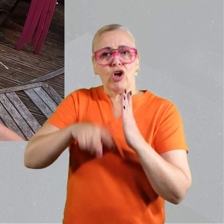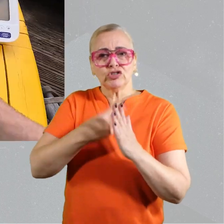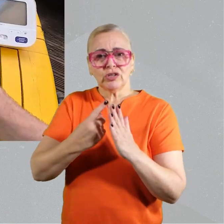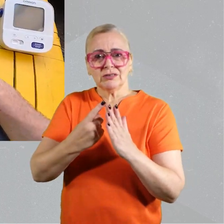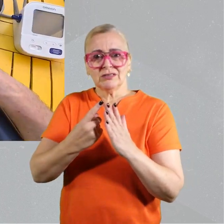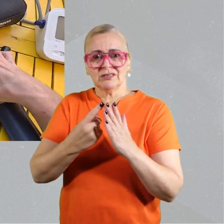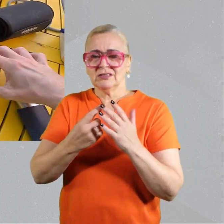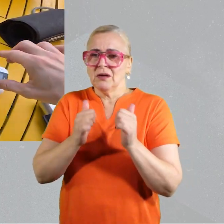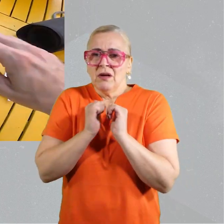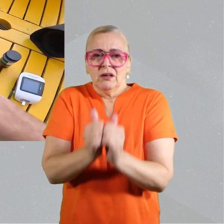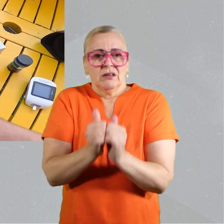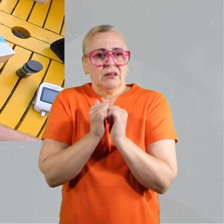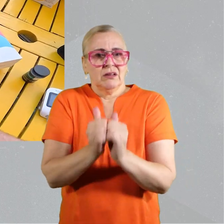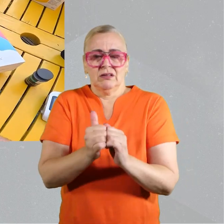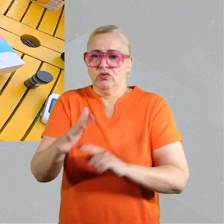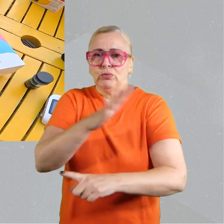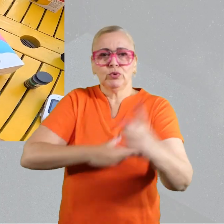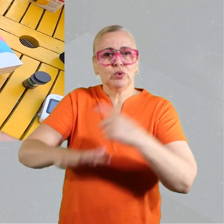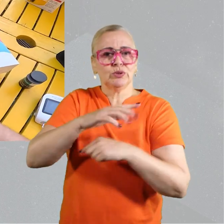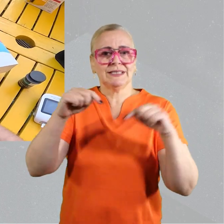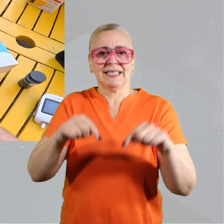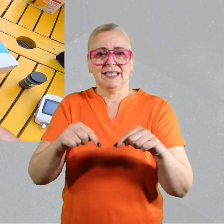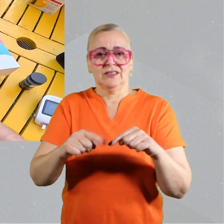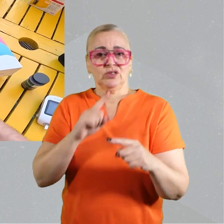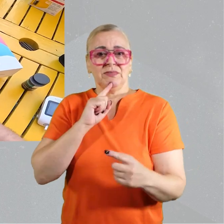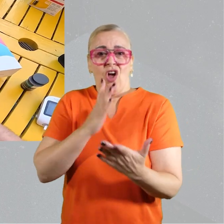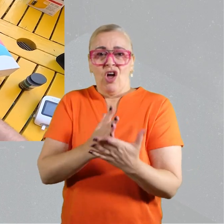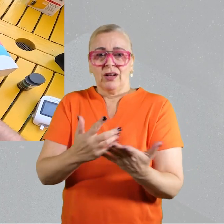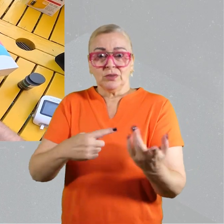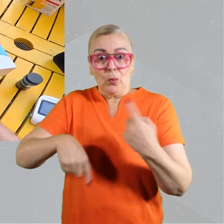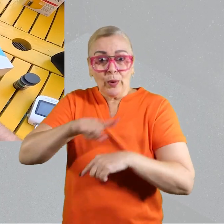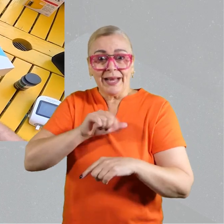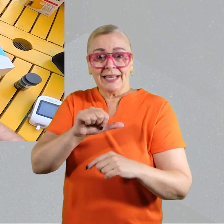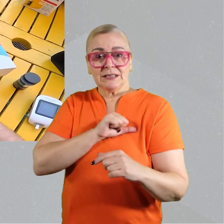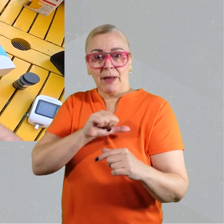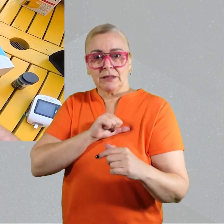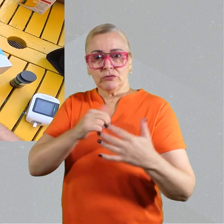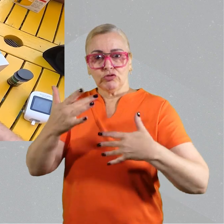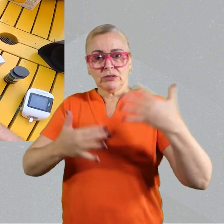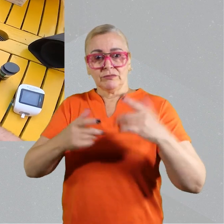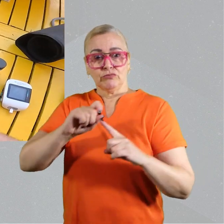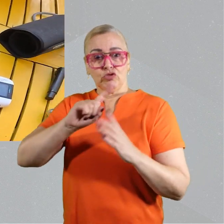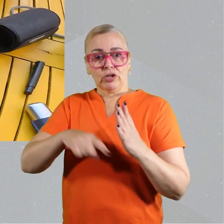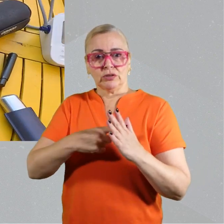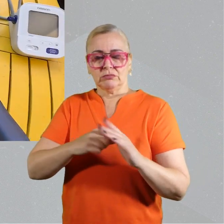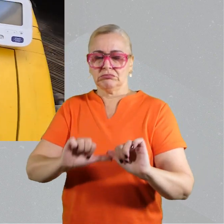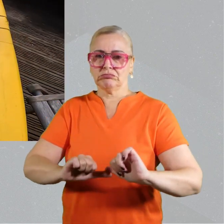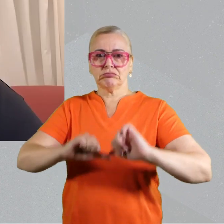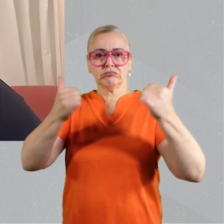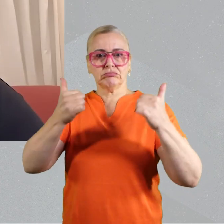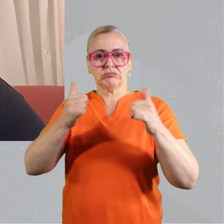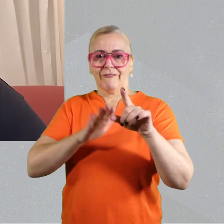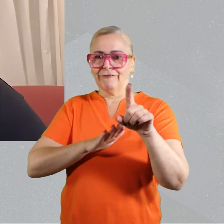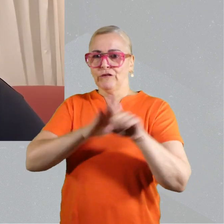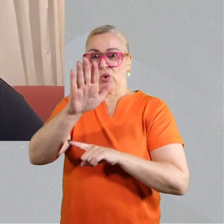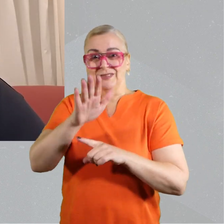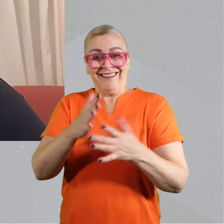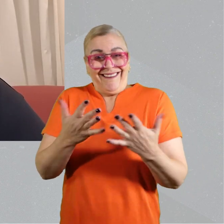all the people in this project. We believe that by contributing to this project, we would make it